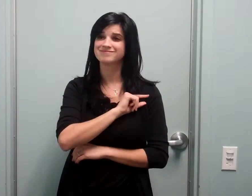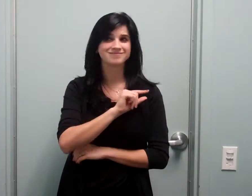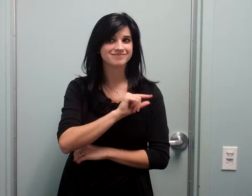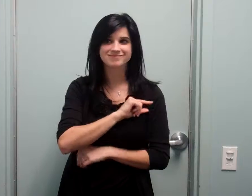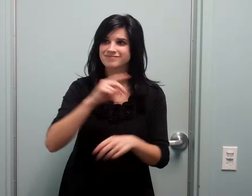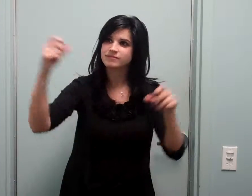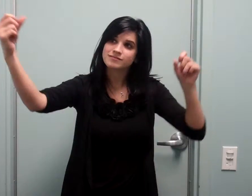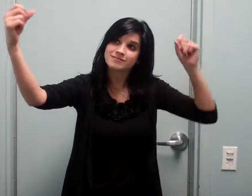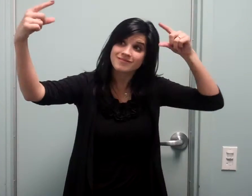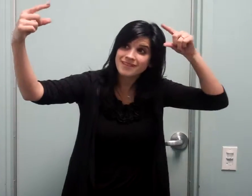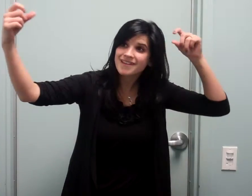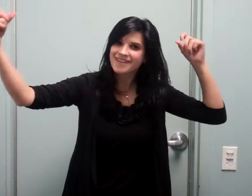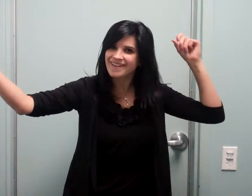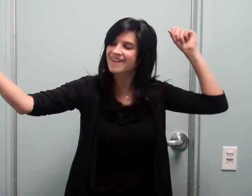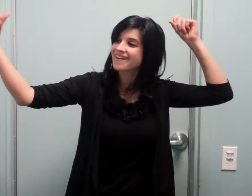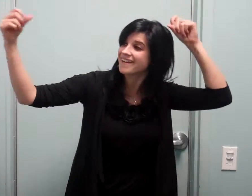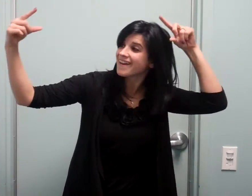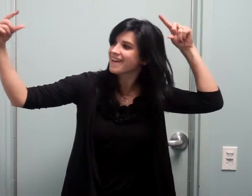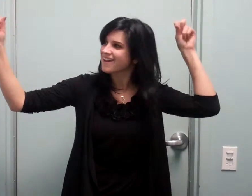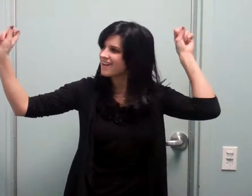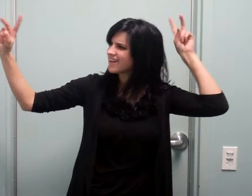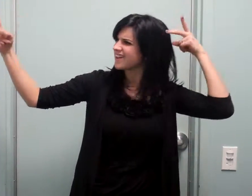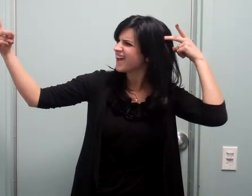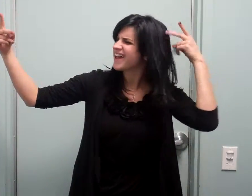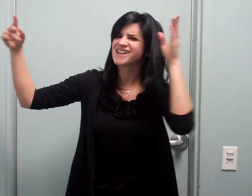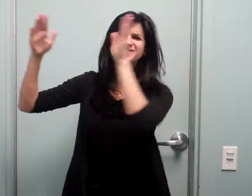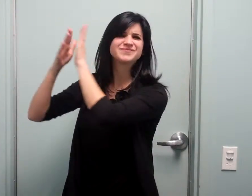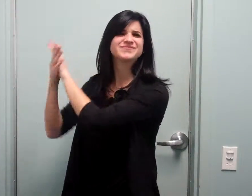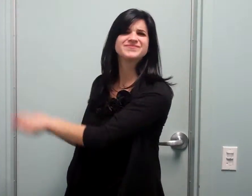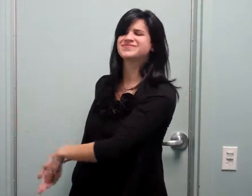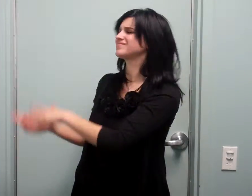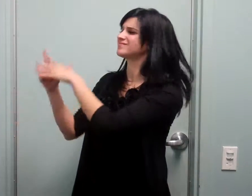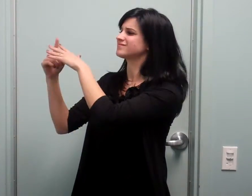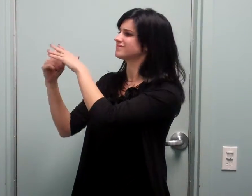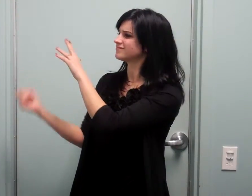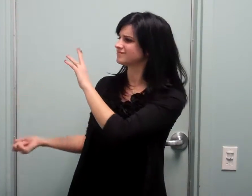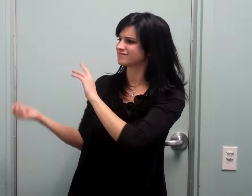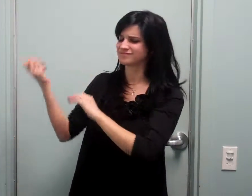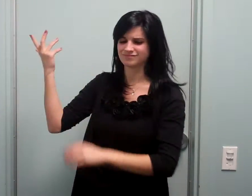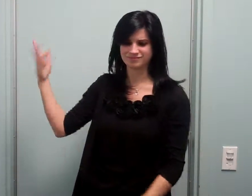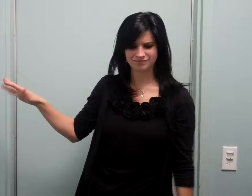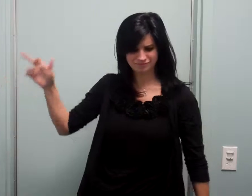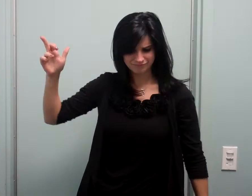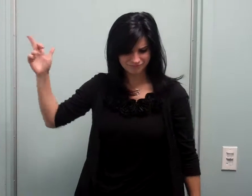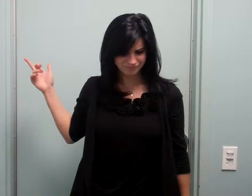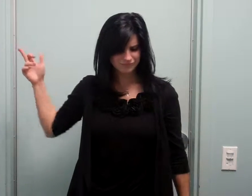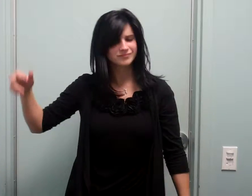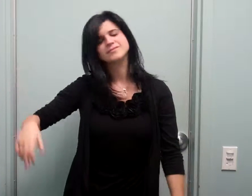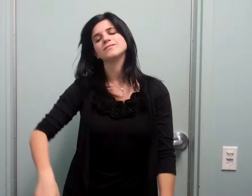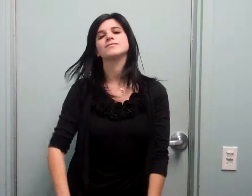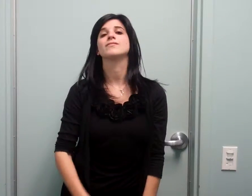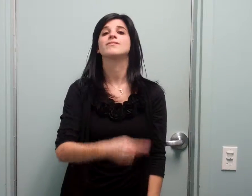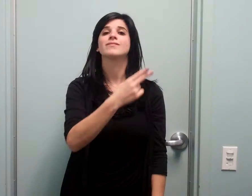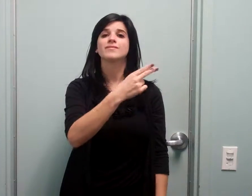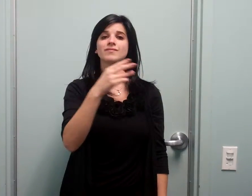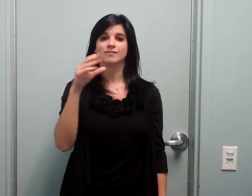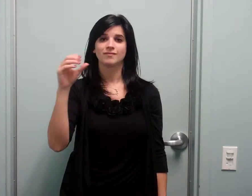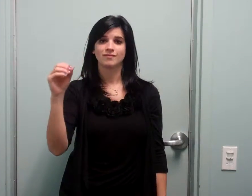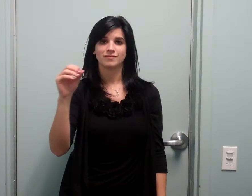feel me, it's not real to me, therefore he doesn't exist, so who, that moose son of a man, H to the Nizzo, V